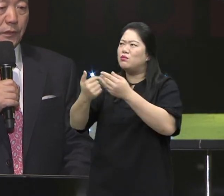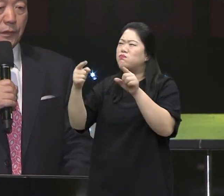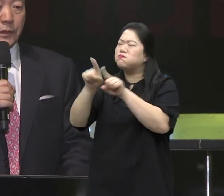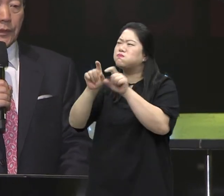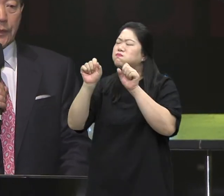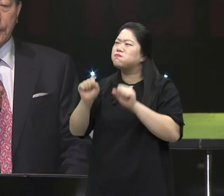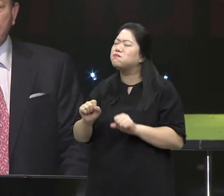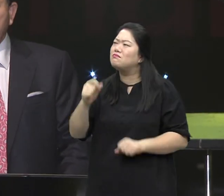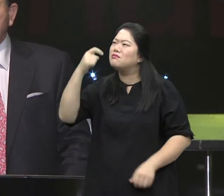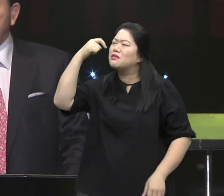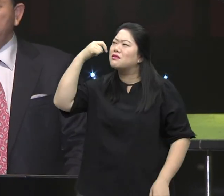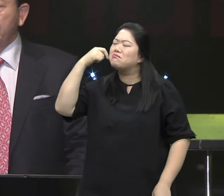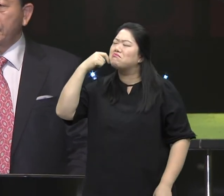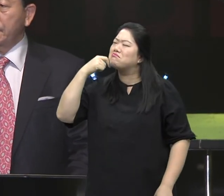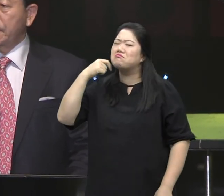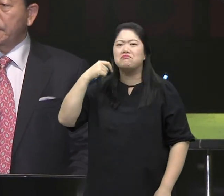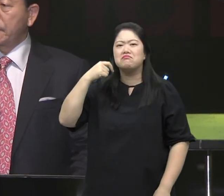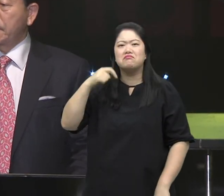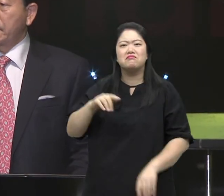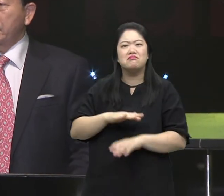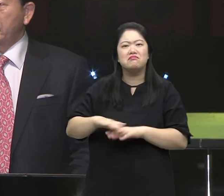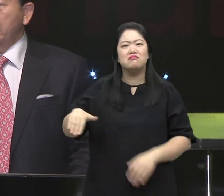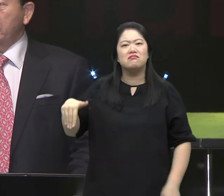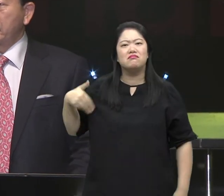I could not know that God was with me.